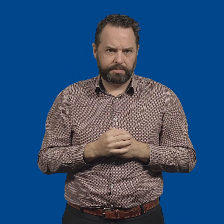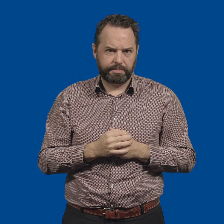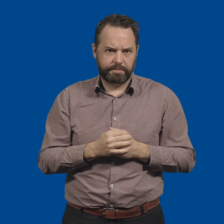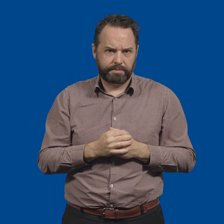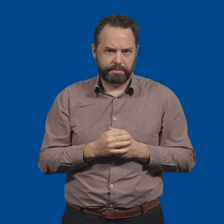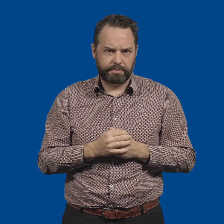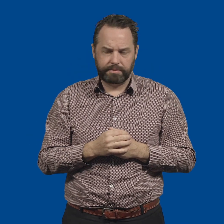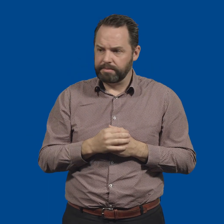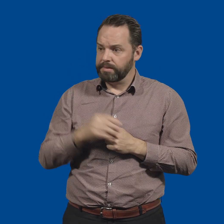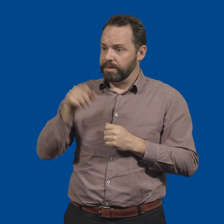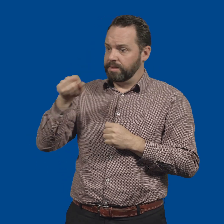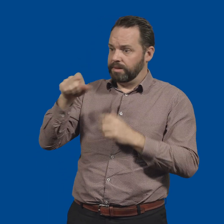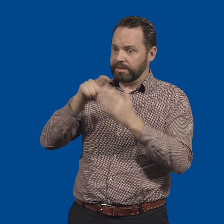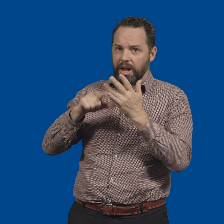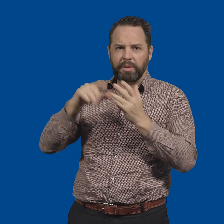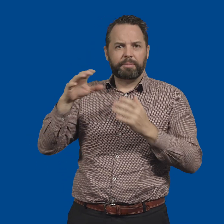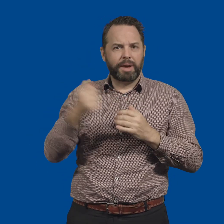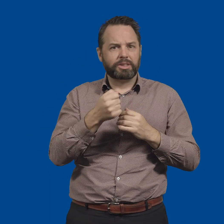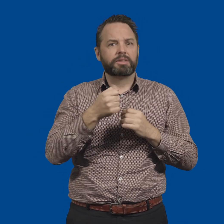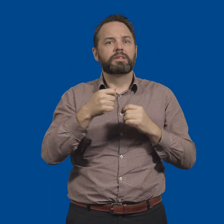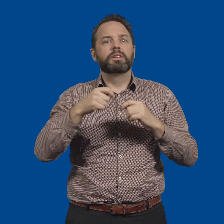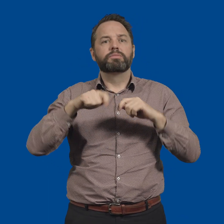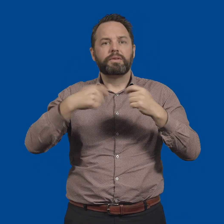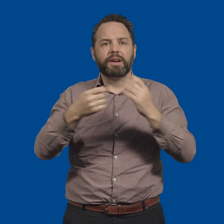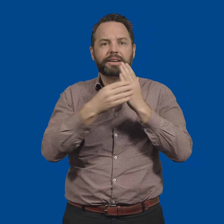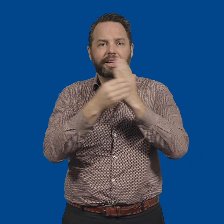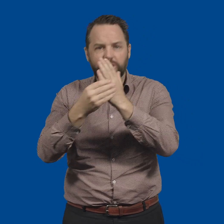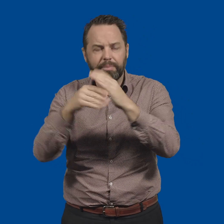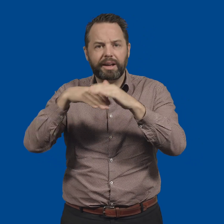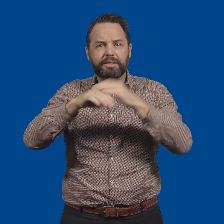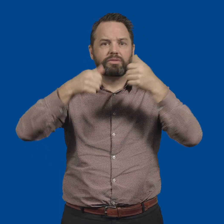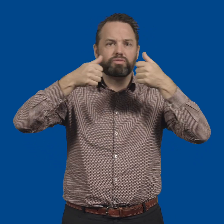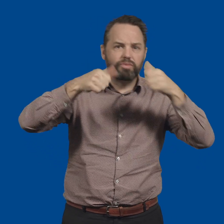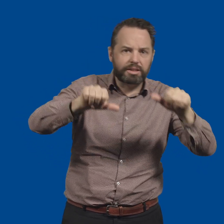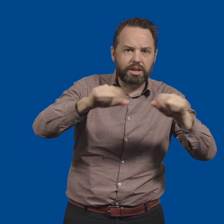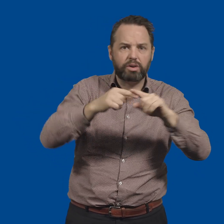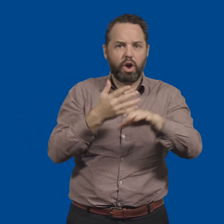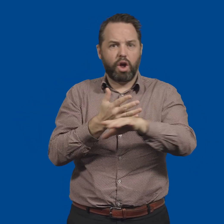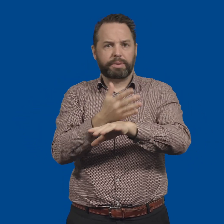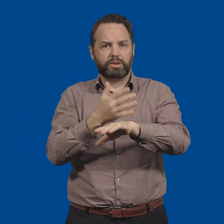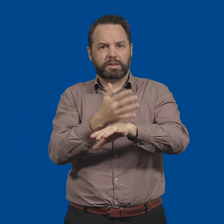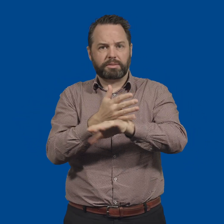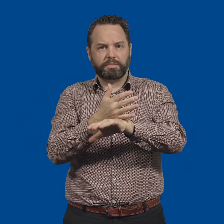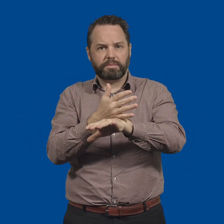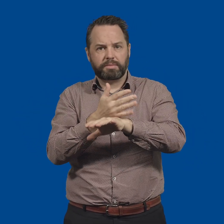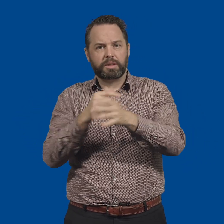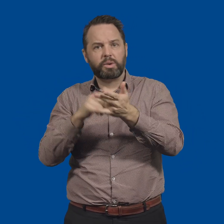They must provide strategic and operational leadership to help Expression Australia continue to